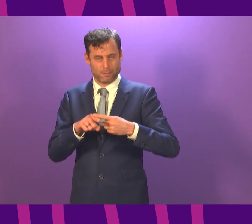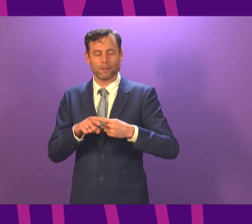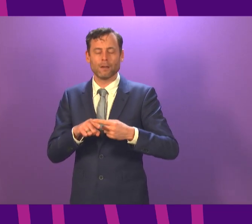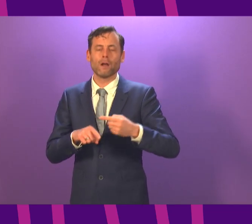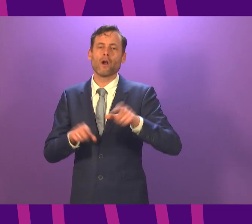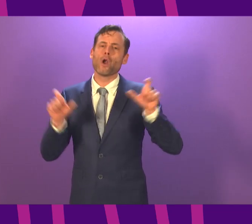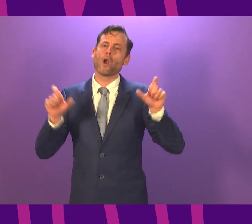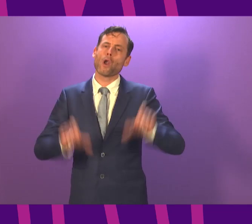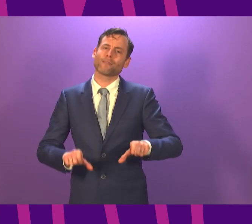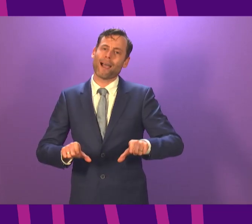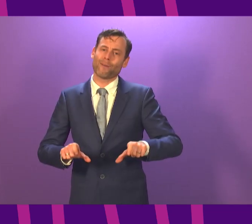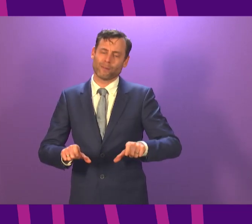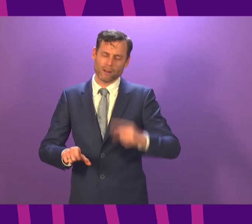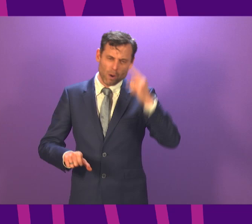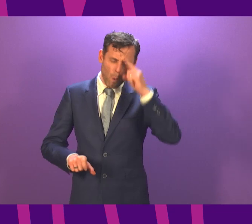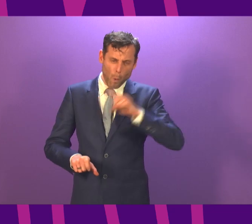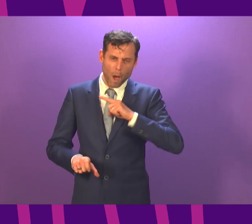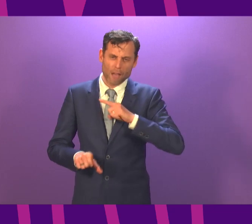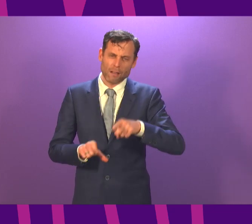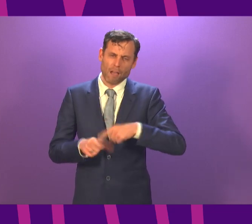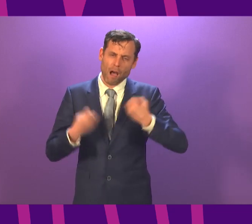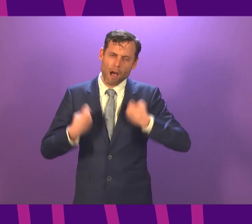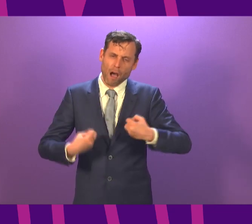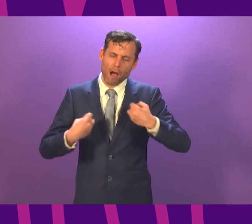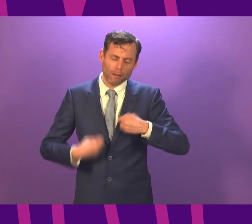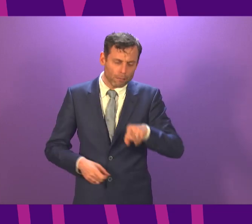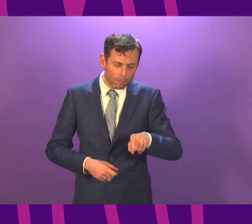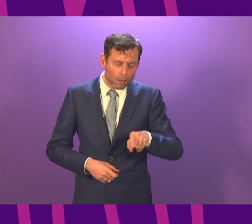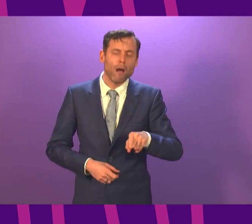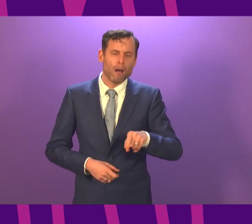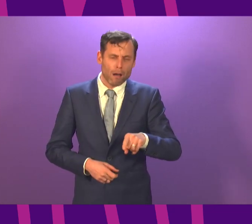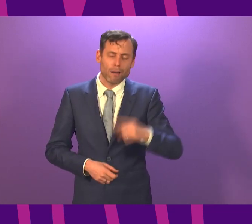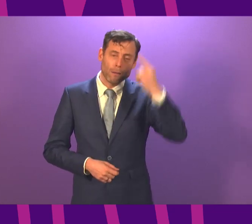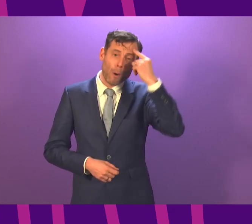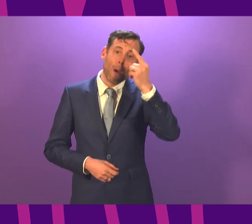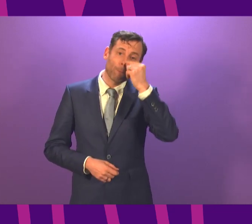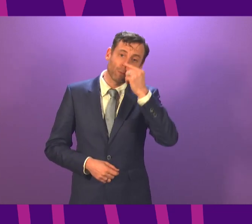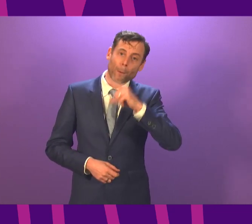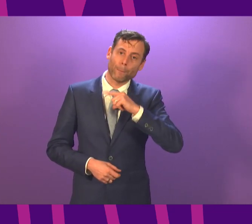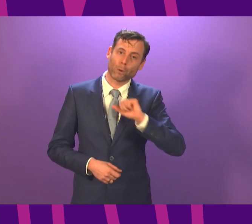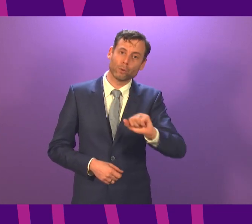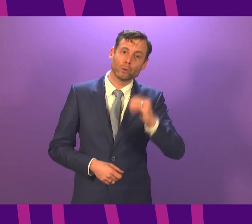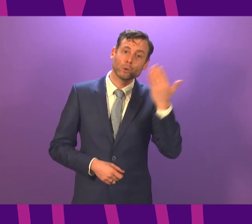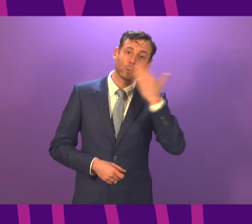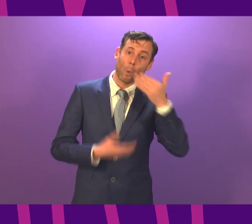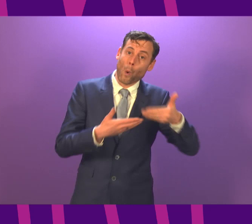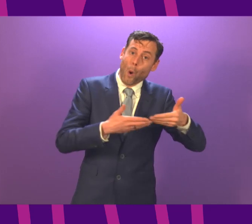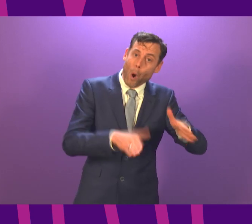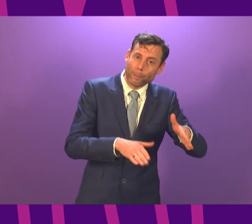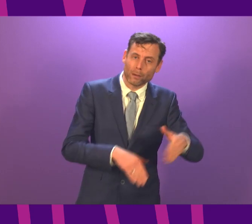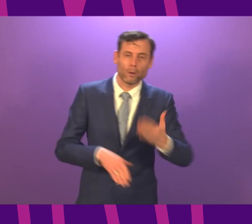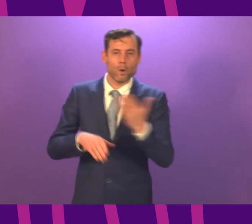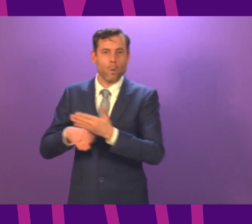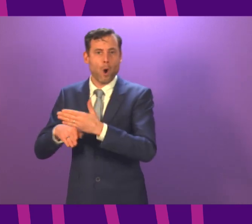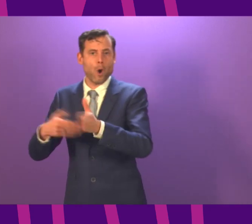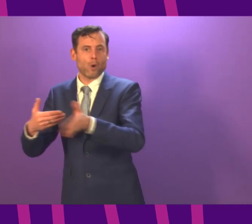adults would go were closed. So we need to understand that more. I hope we will have a greater understanding of that in the weeks